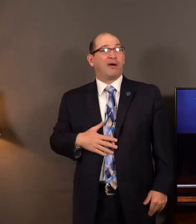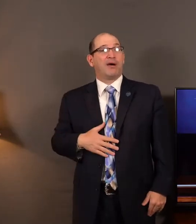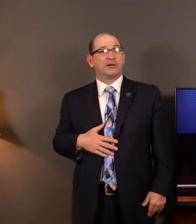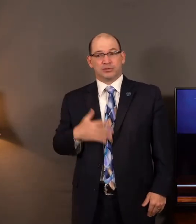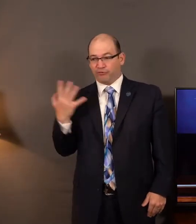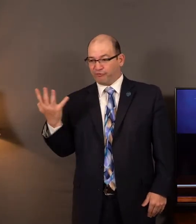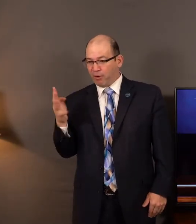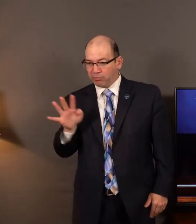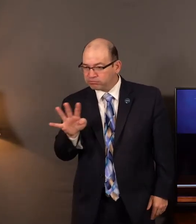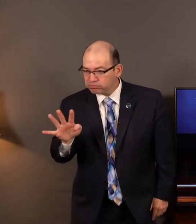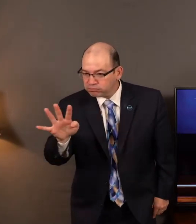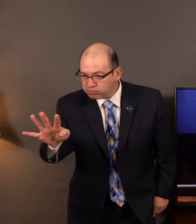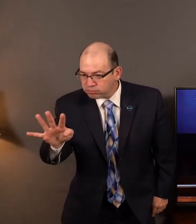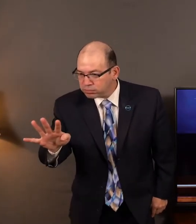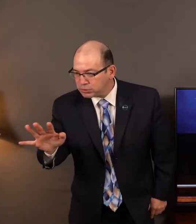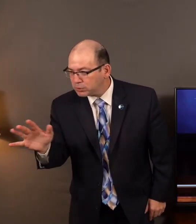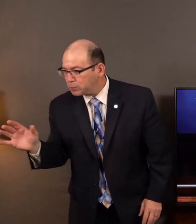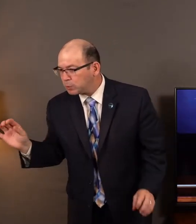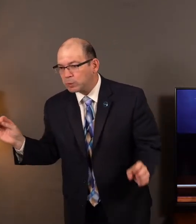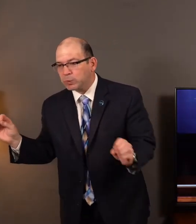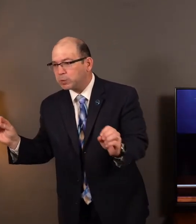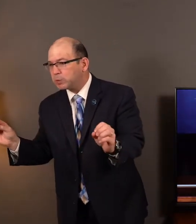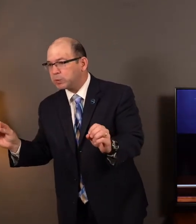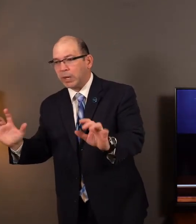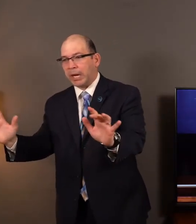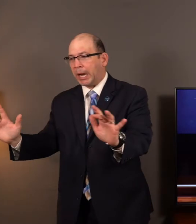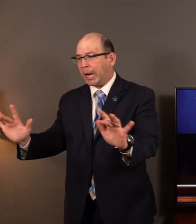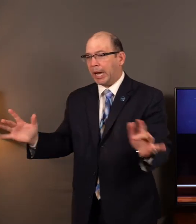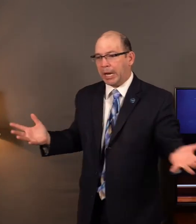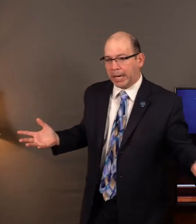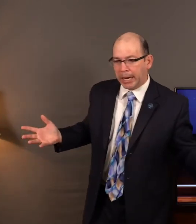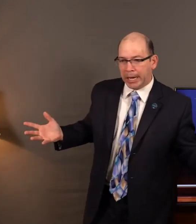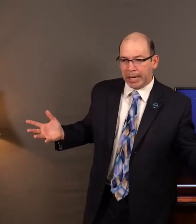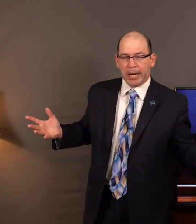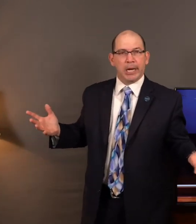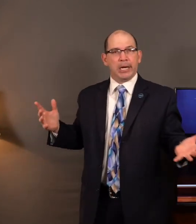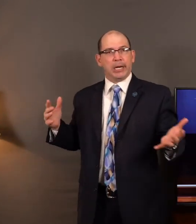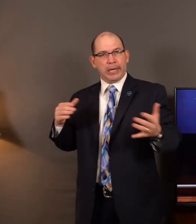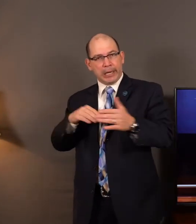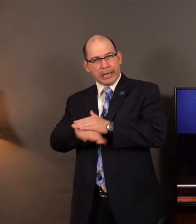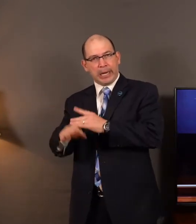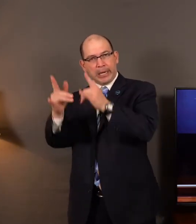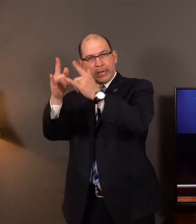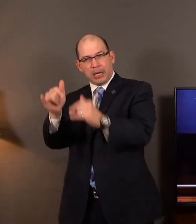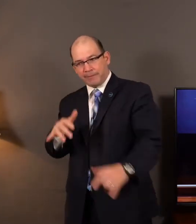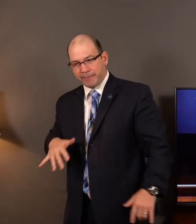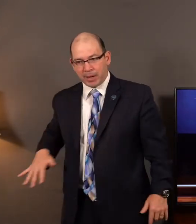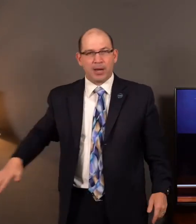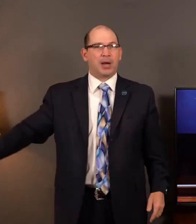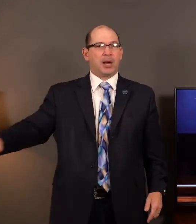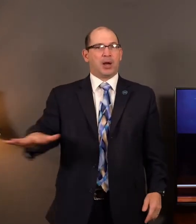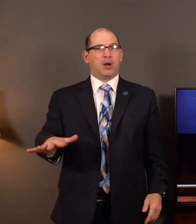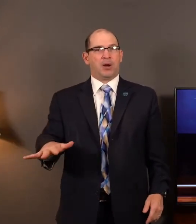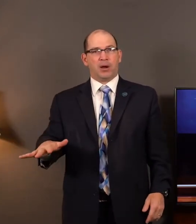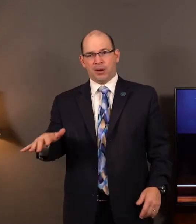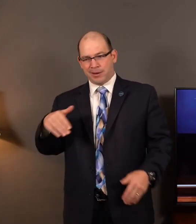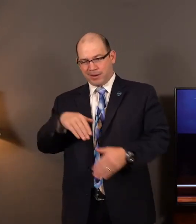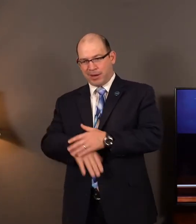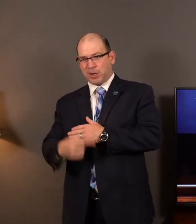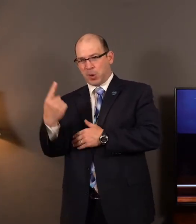men, there's no one in the camp. And look at what happens in verse 8. And when these lepers came to the uttermost part of the camp, they went into one tent and did eat